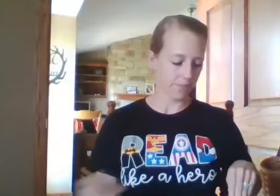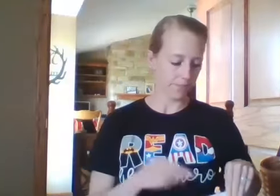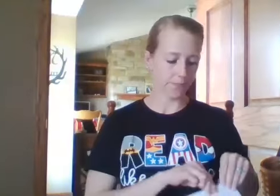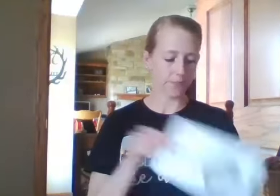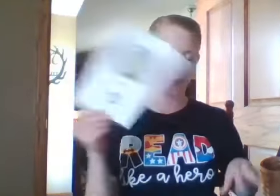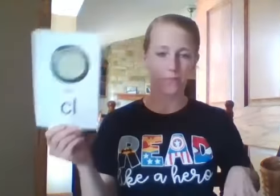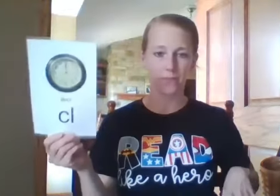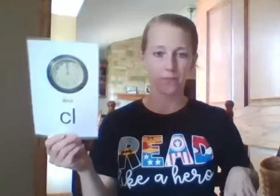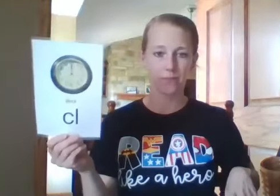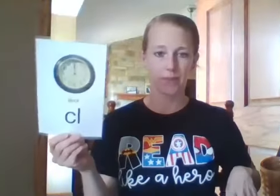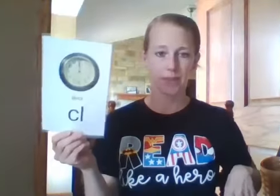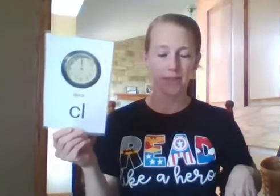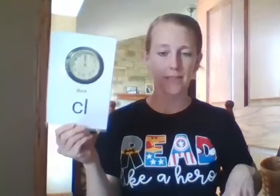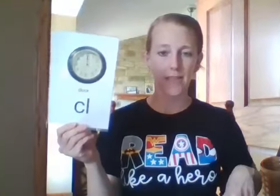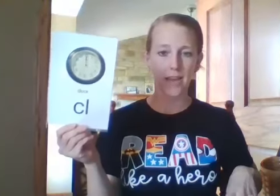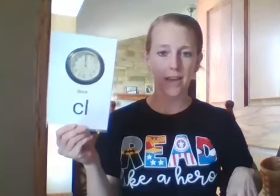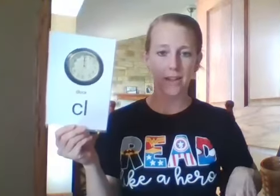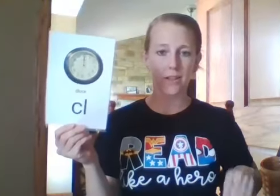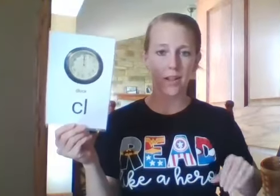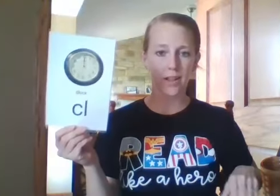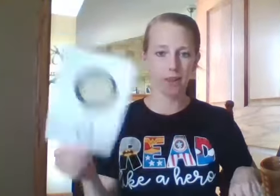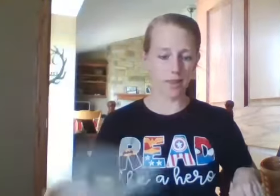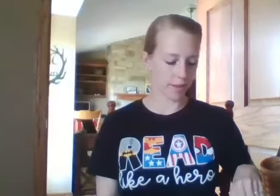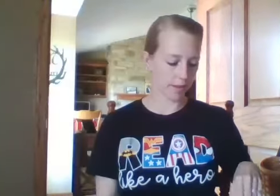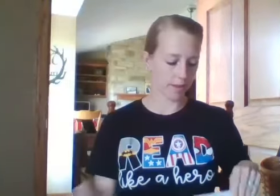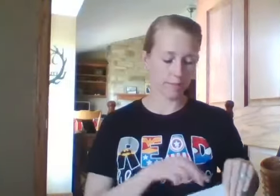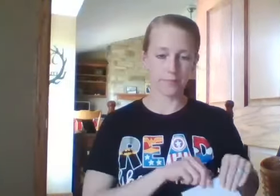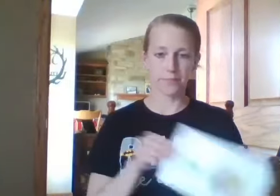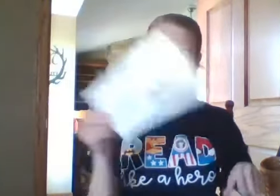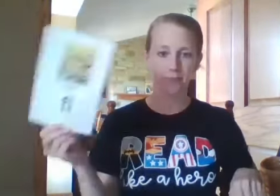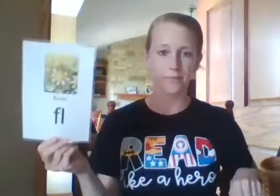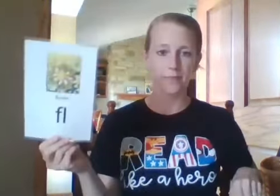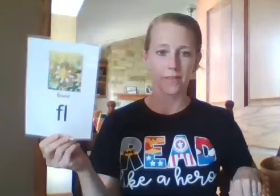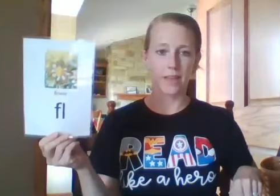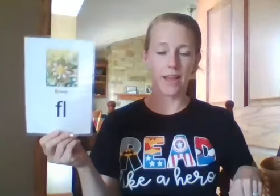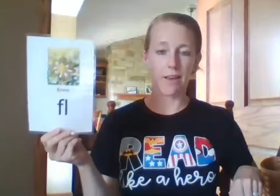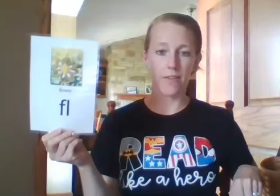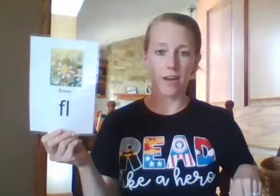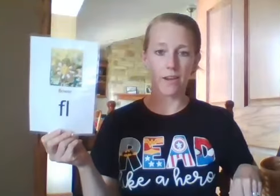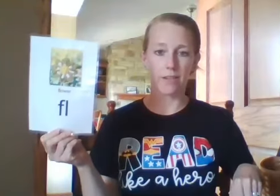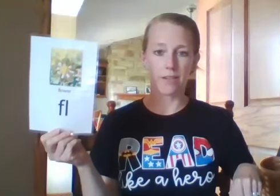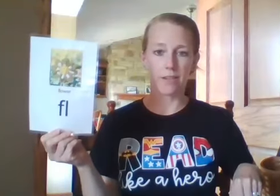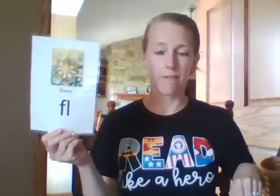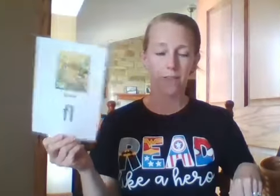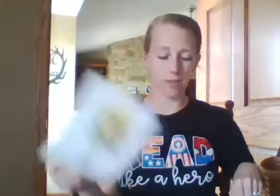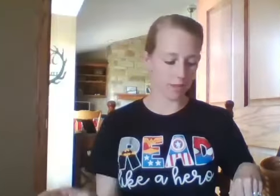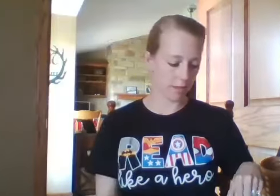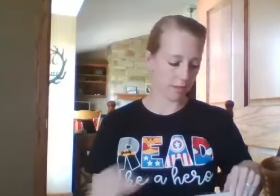C-L pole, F-L foal,